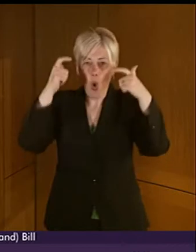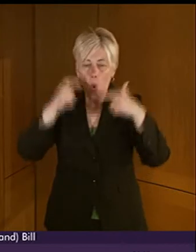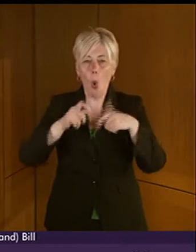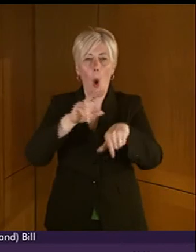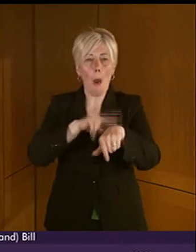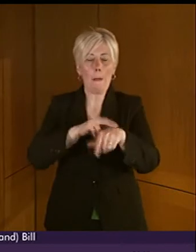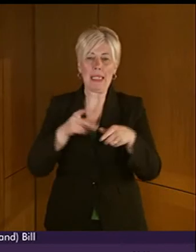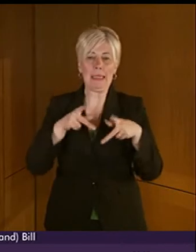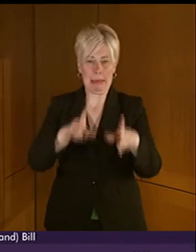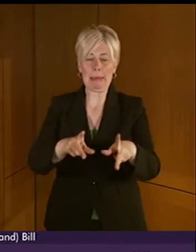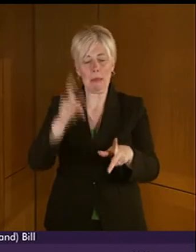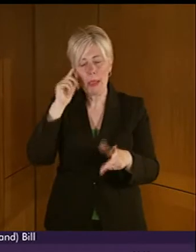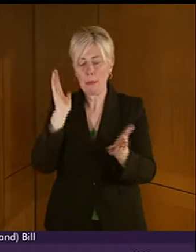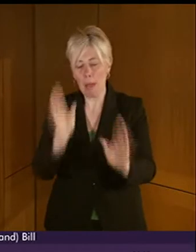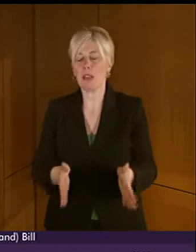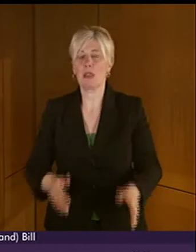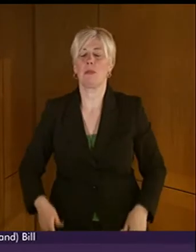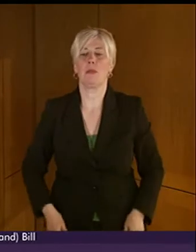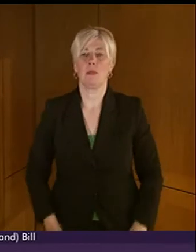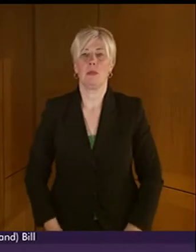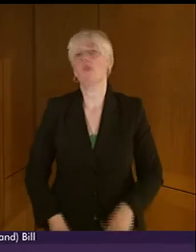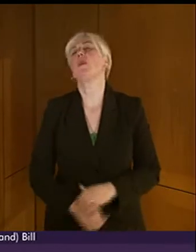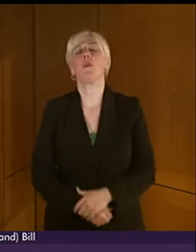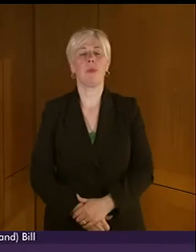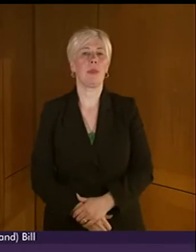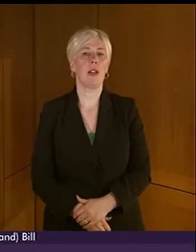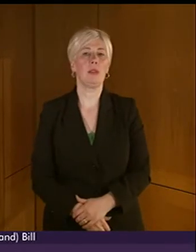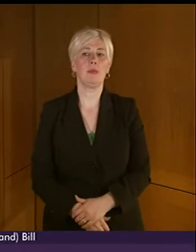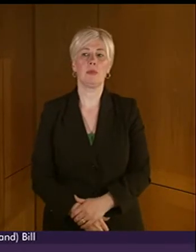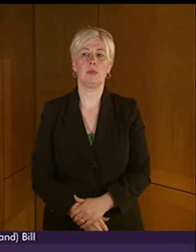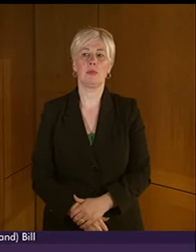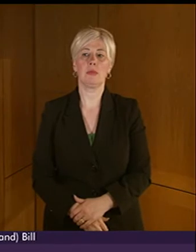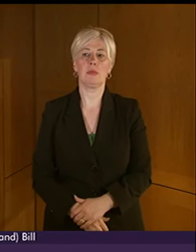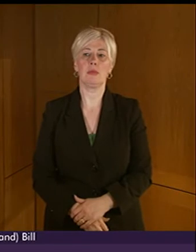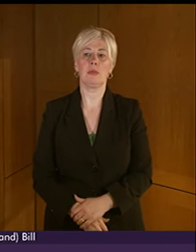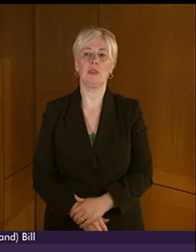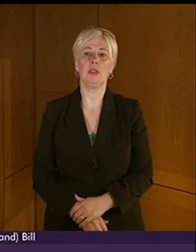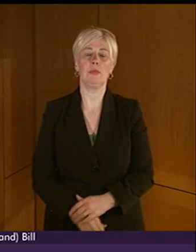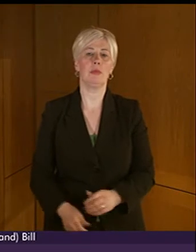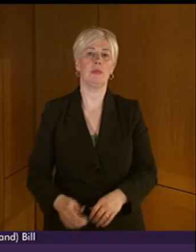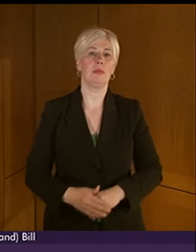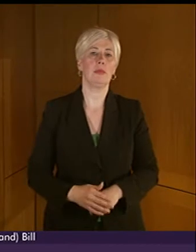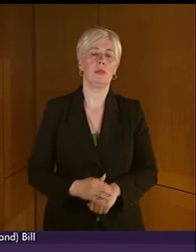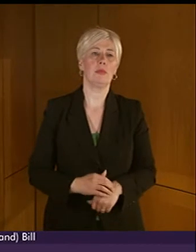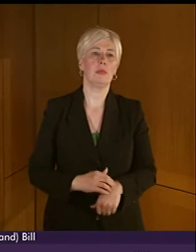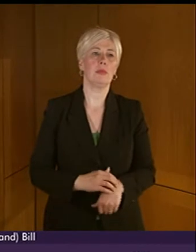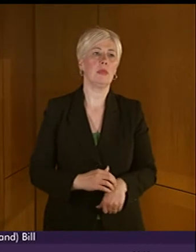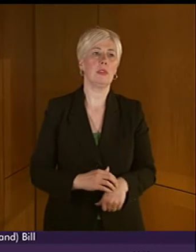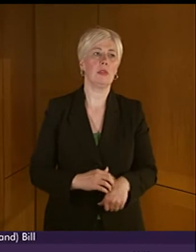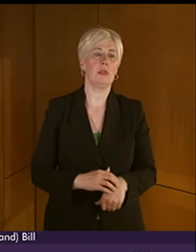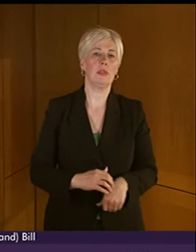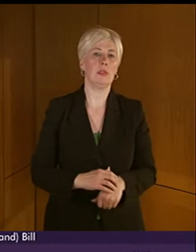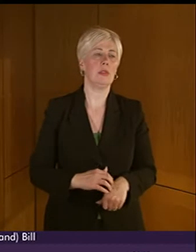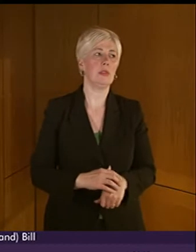widest terms. Thank you. Thank you very much. And I now call on Chick-Brodie to be followed by Dr Richard Simpson. Thank